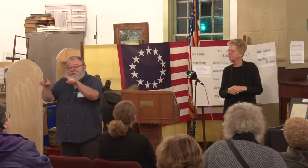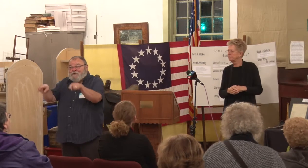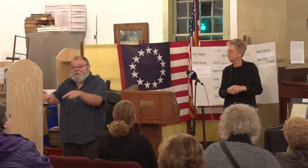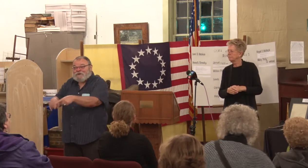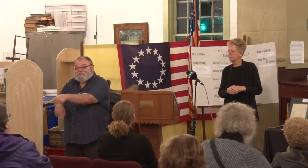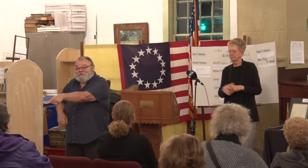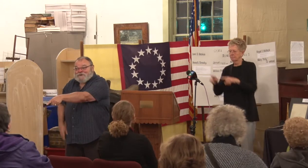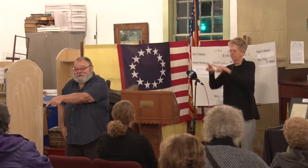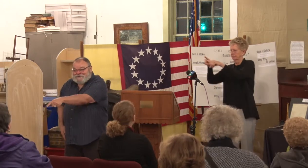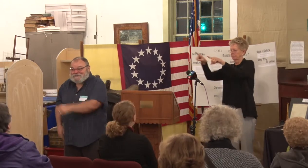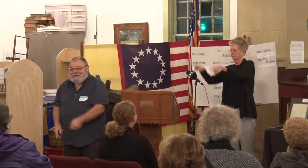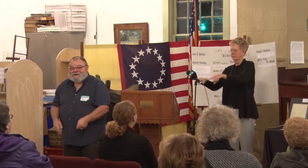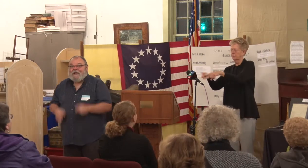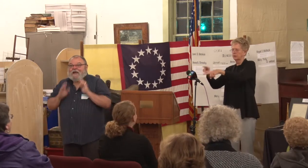cue cards over here. She's talking about